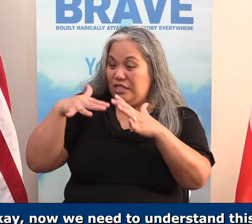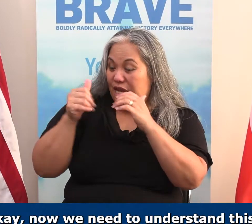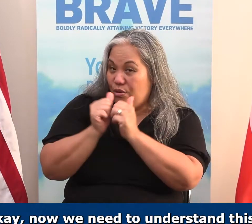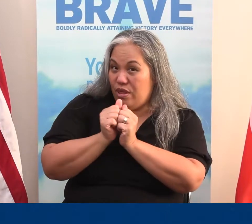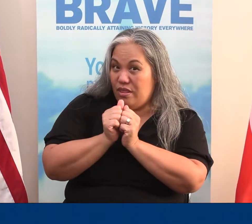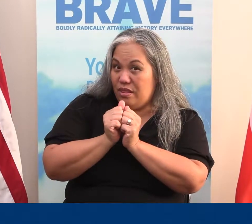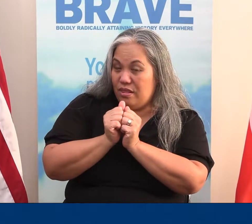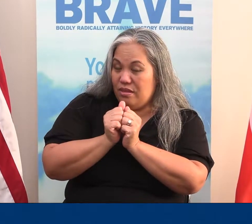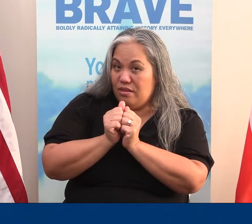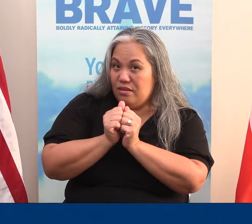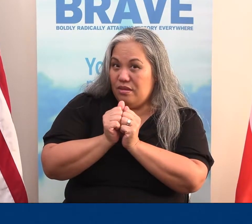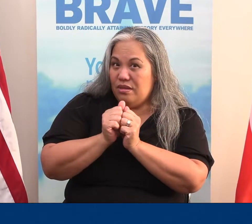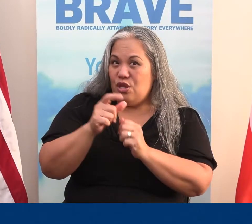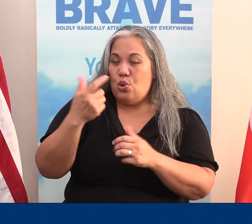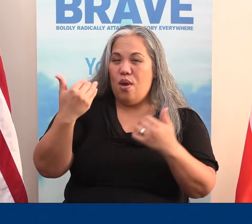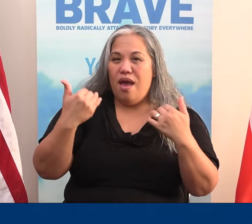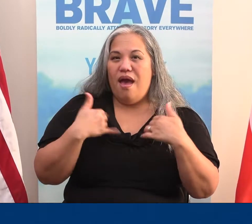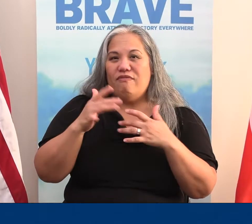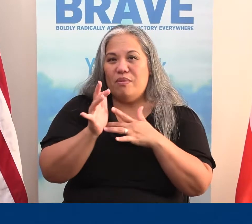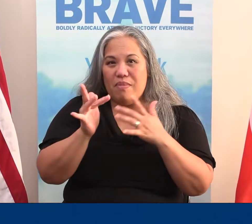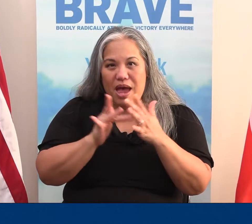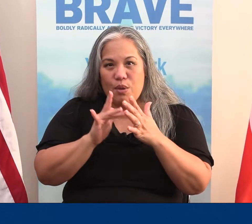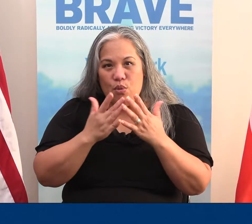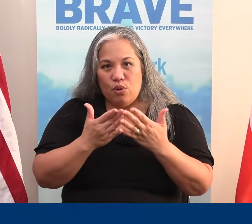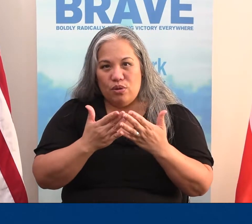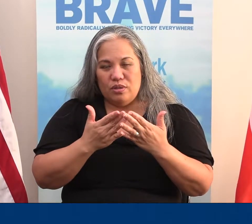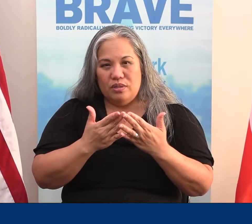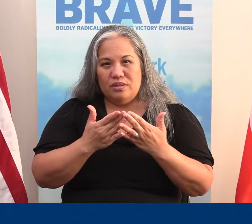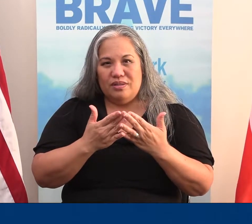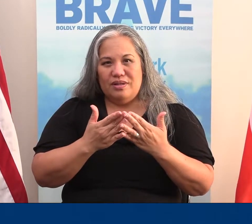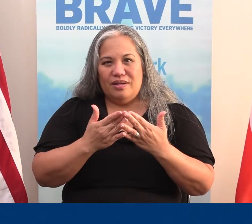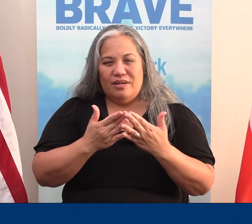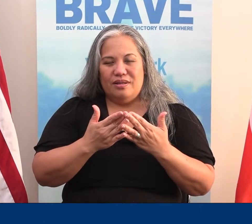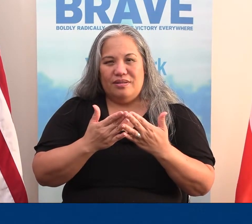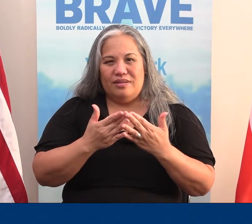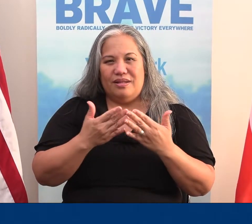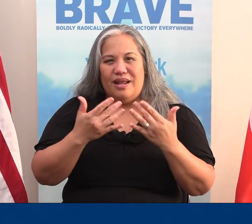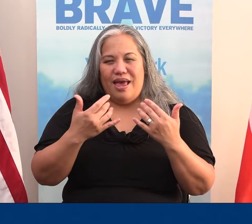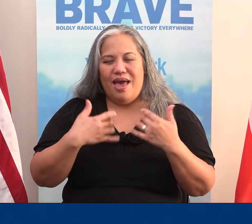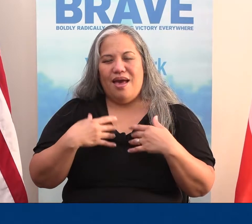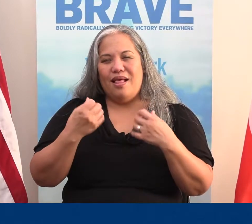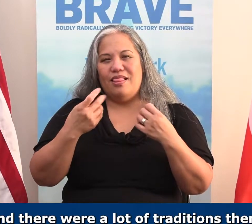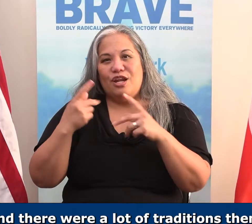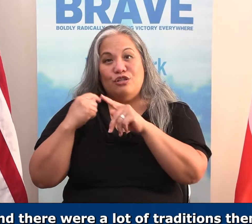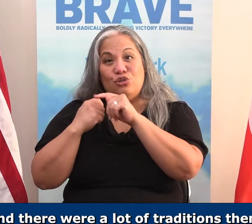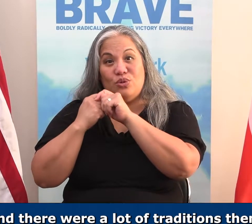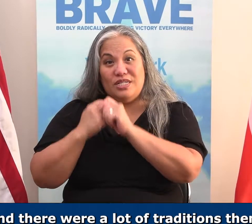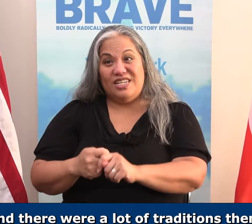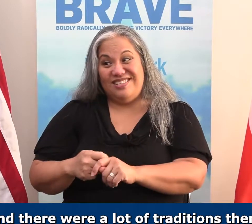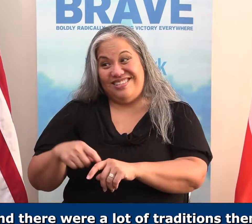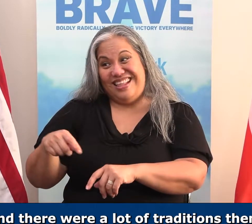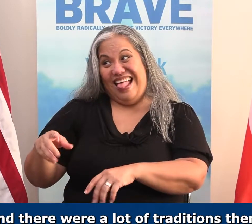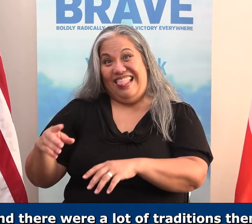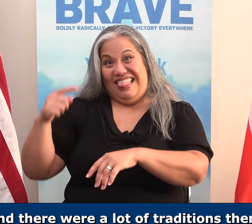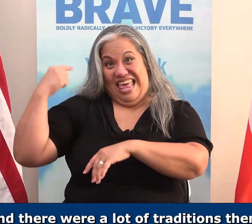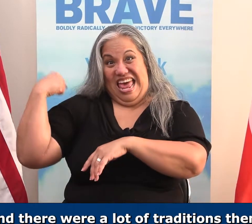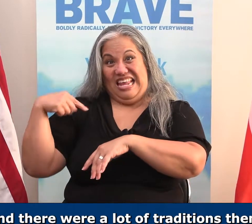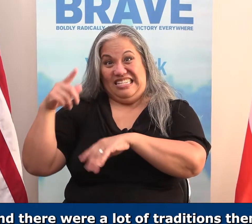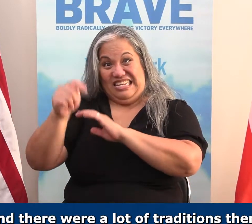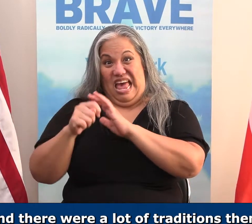explain this to the person you're studying with. You have the Bible, and there were a lot of traditions